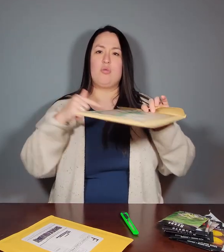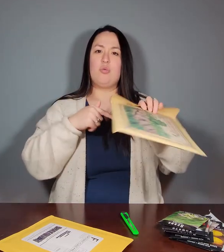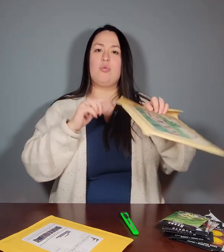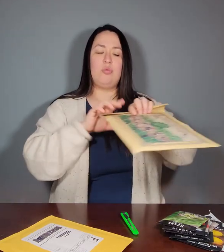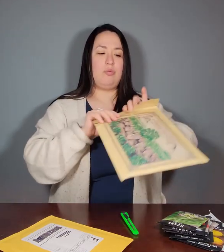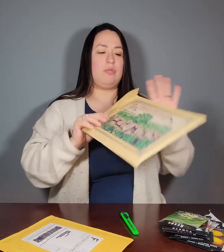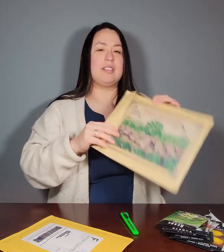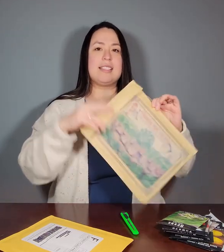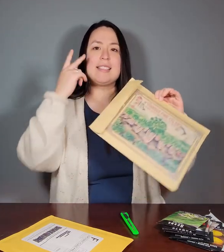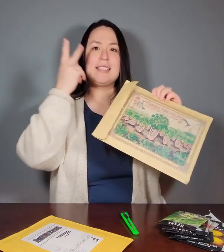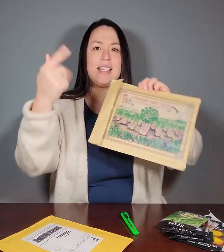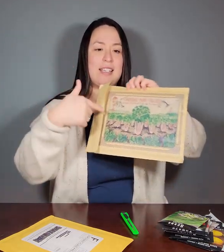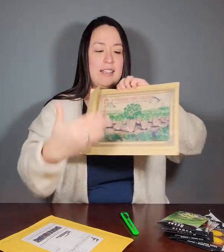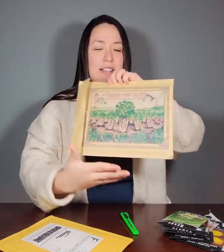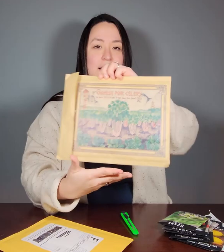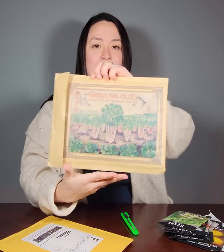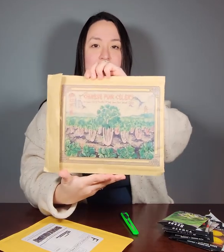I want to show you this so you can see it.